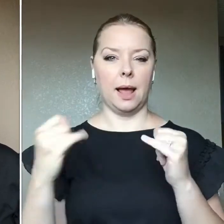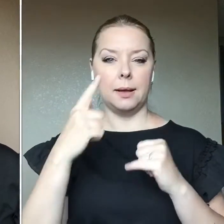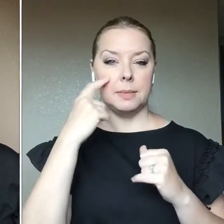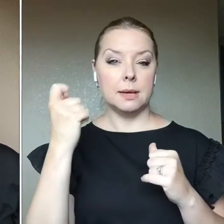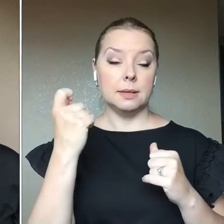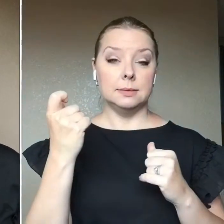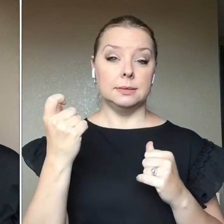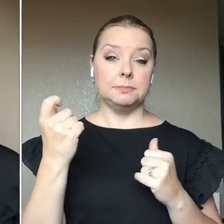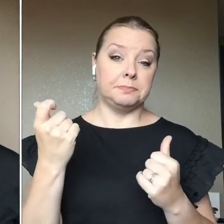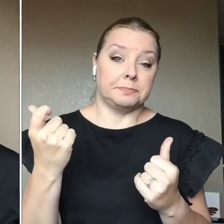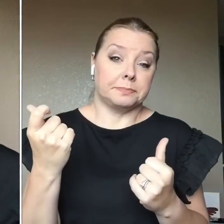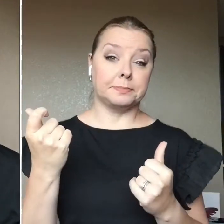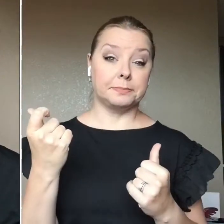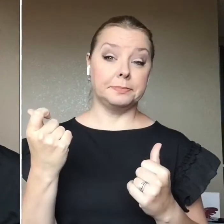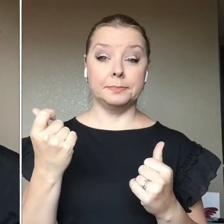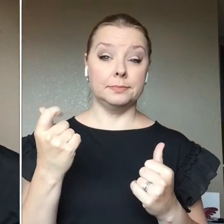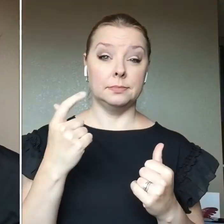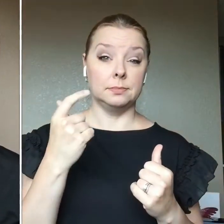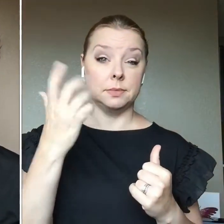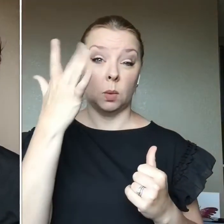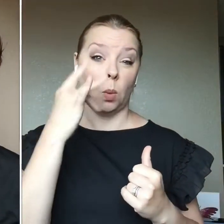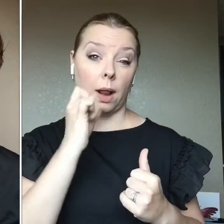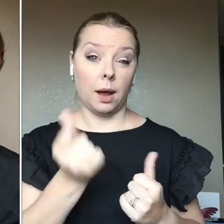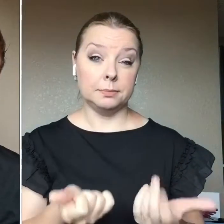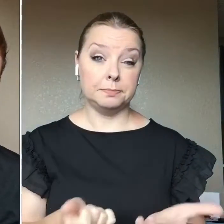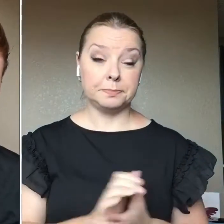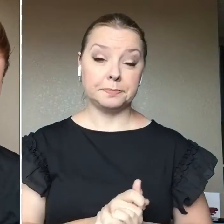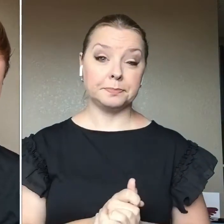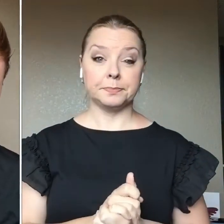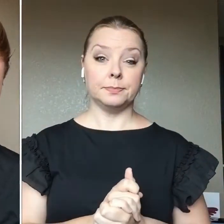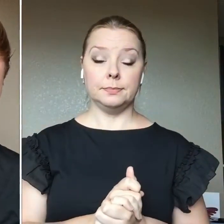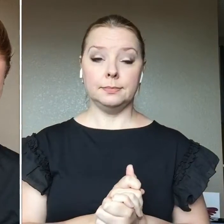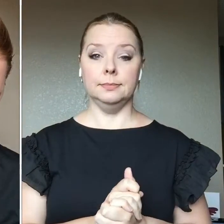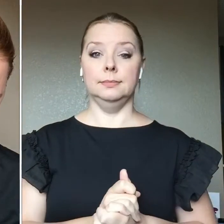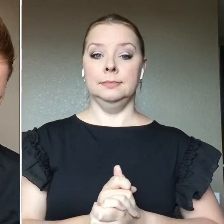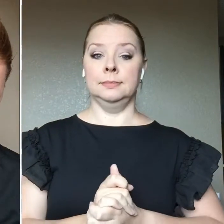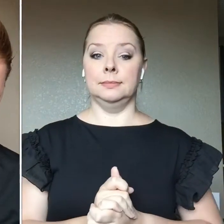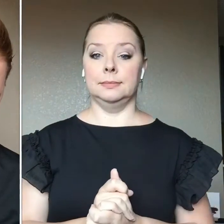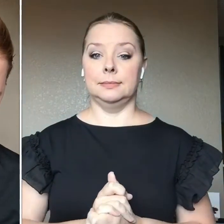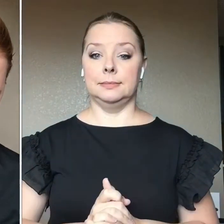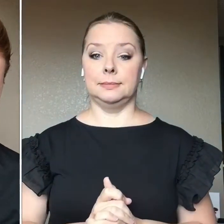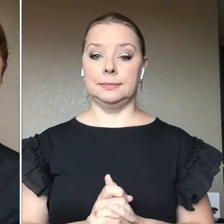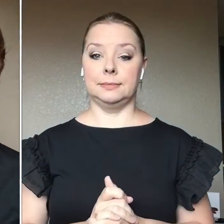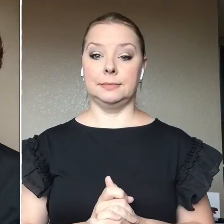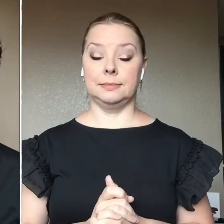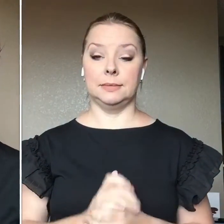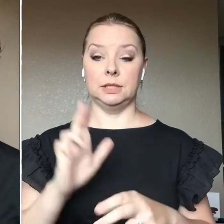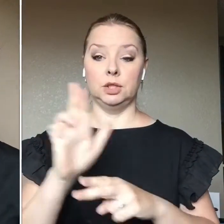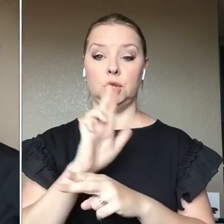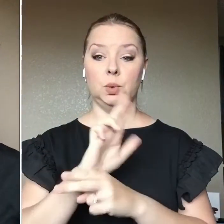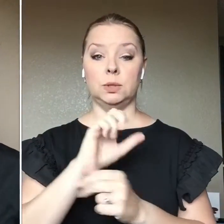just because. I mean, why not? Like use all the crayons in the crayon box.